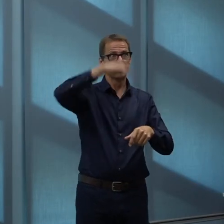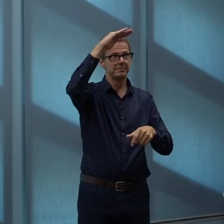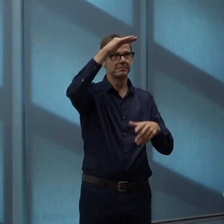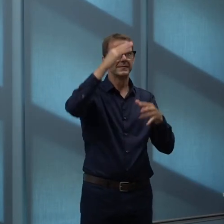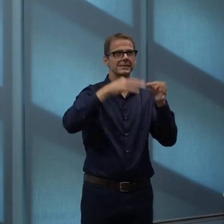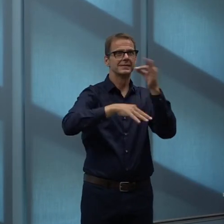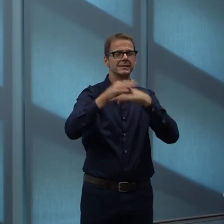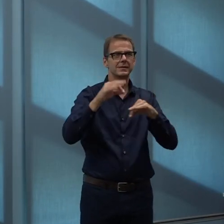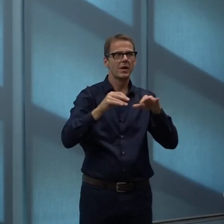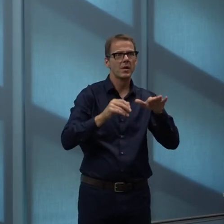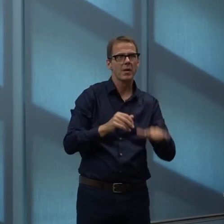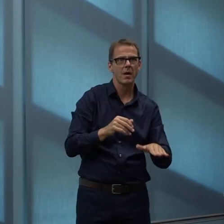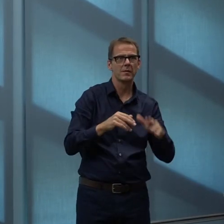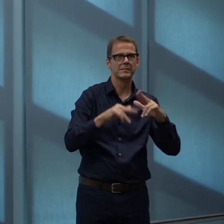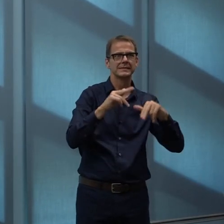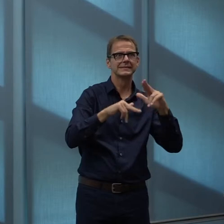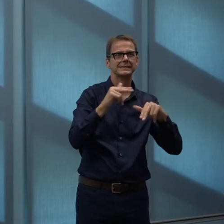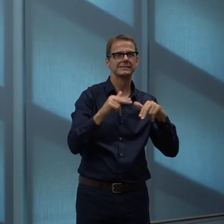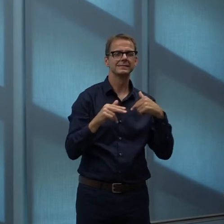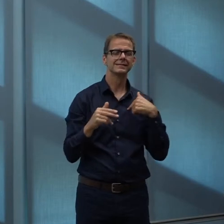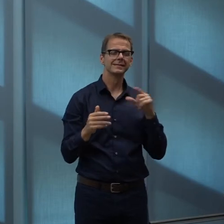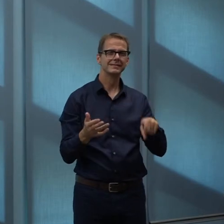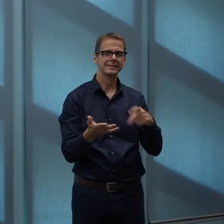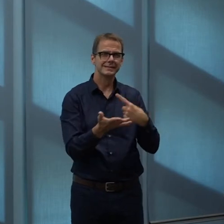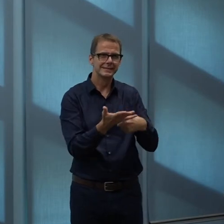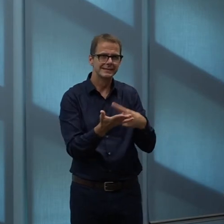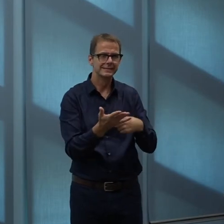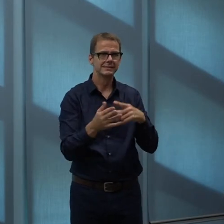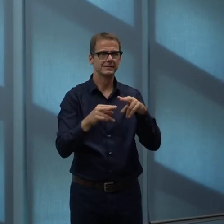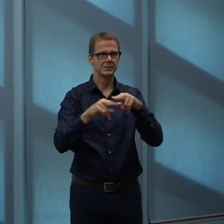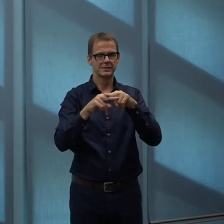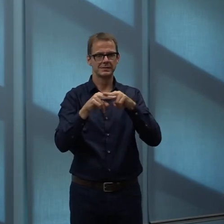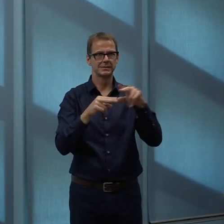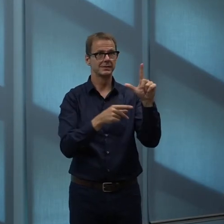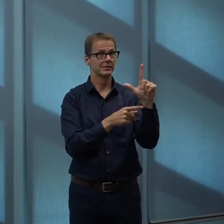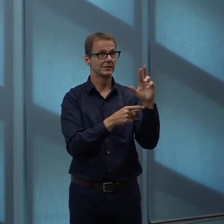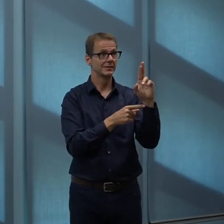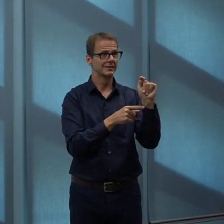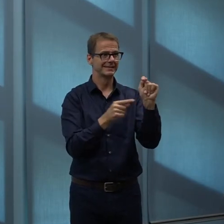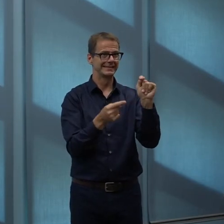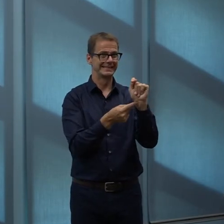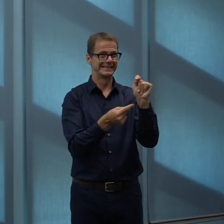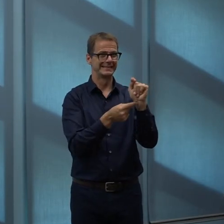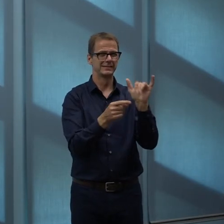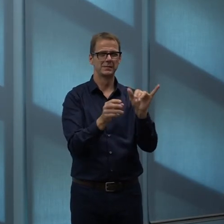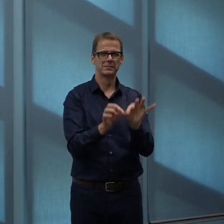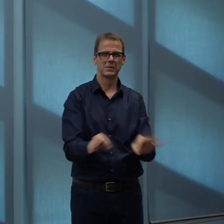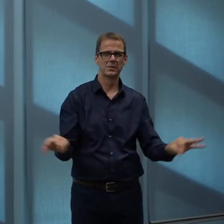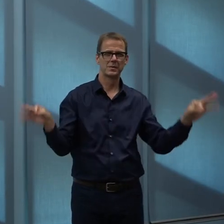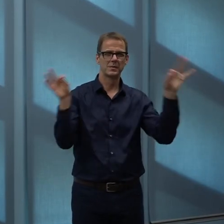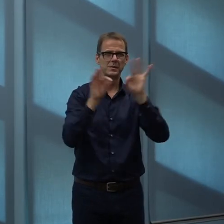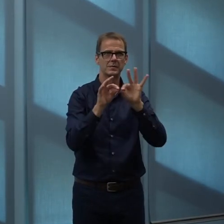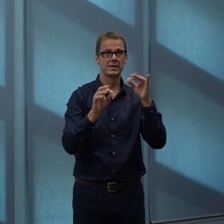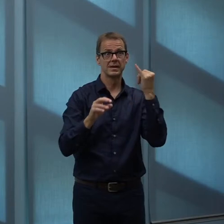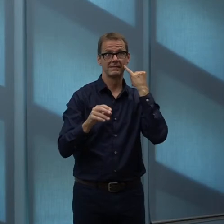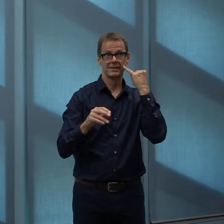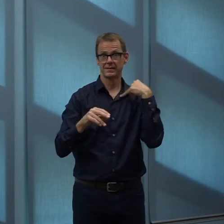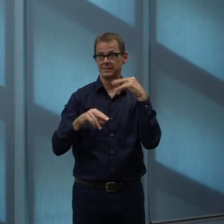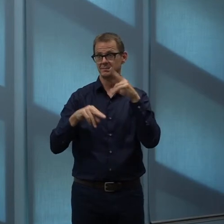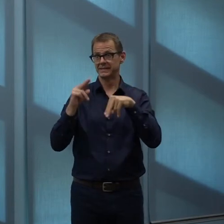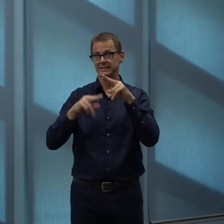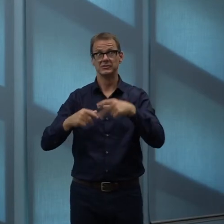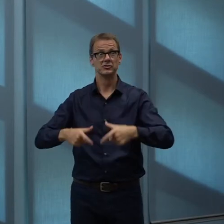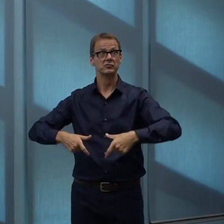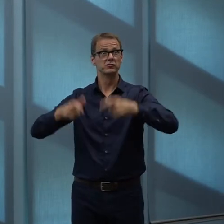critical, because those are the backbones that connect these nodes of density and vibrant communities. And it doesn't make sense to have a ton of parking